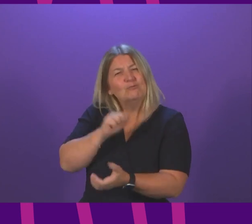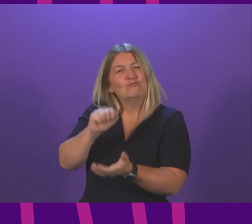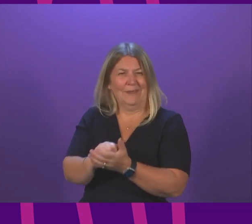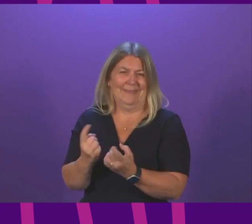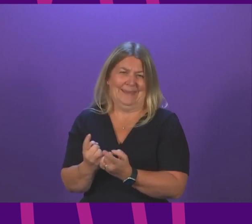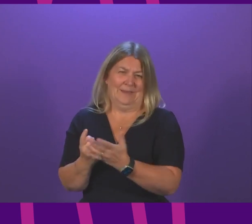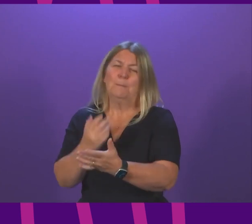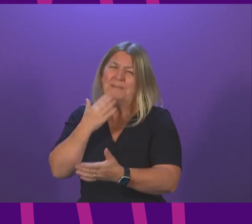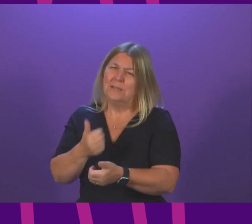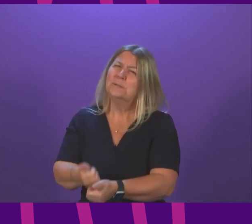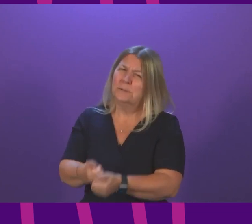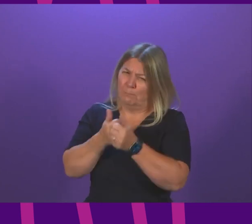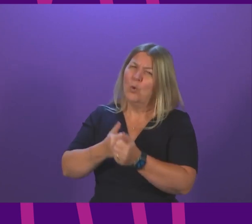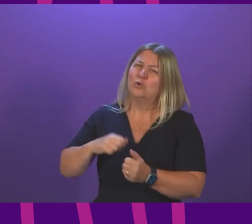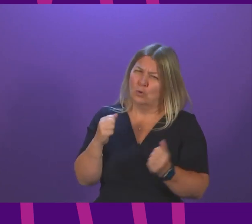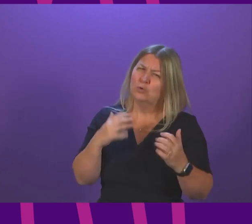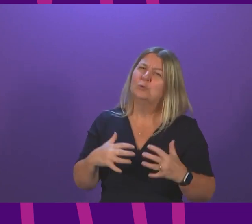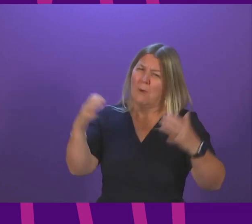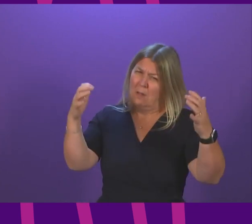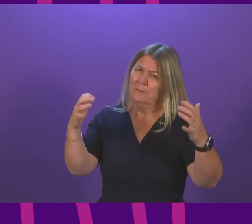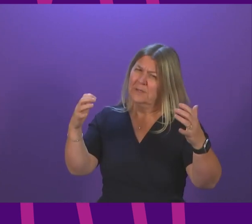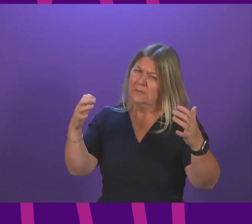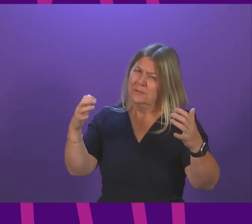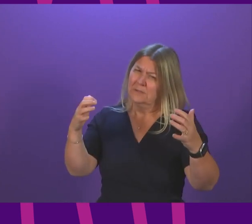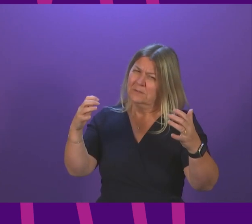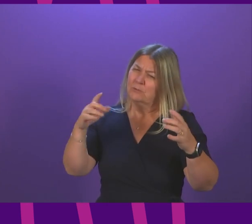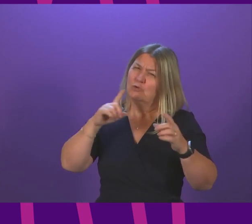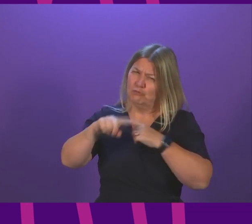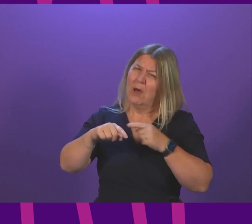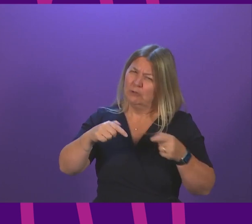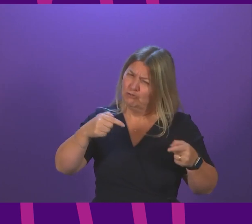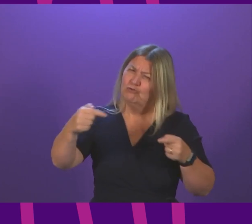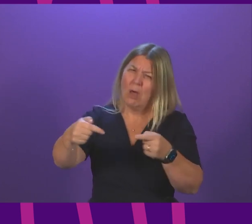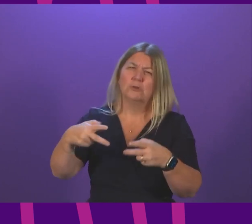stand with the Scottish Parliament against these cuts first minister